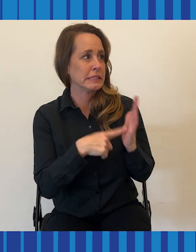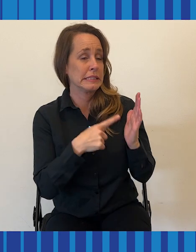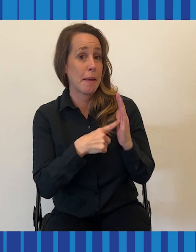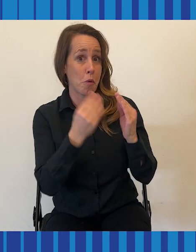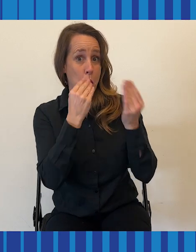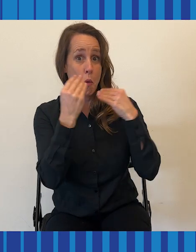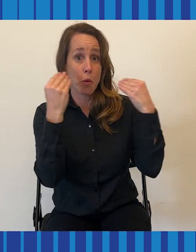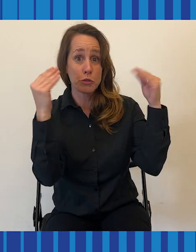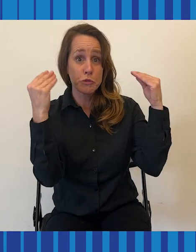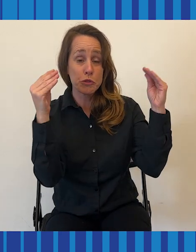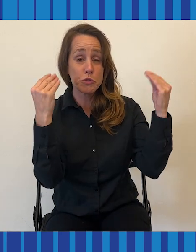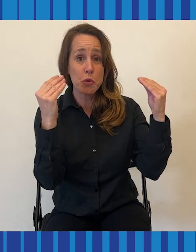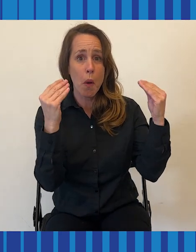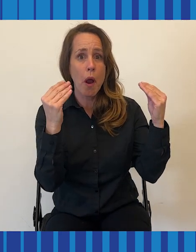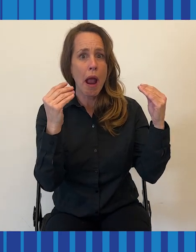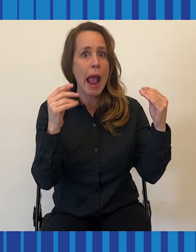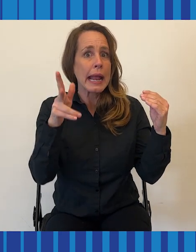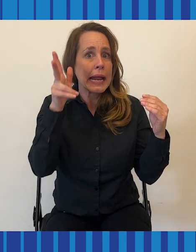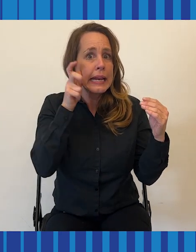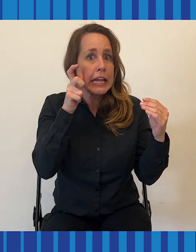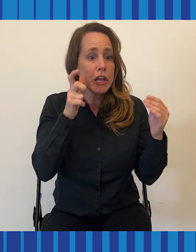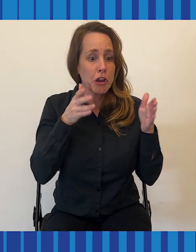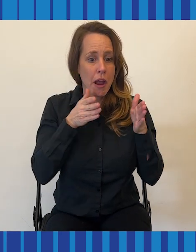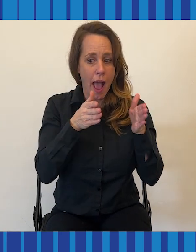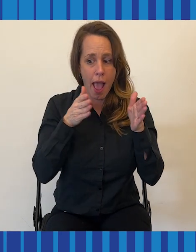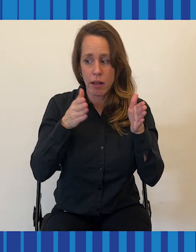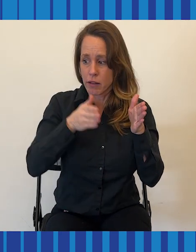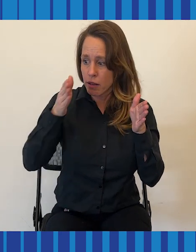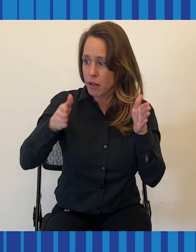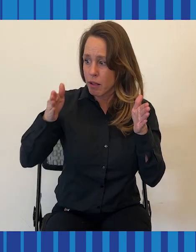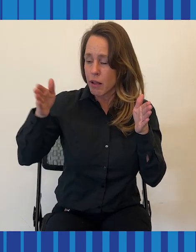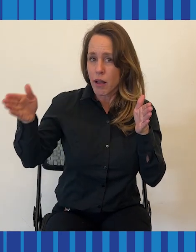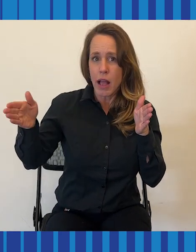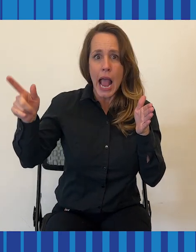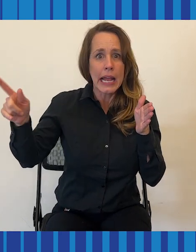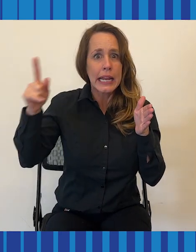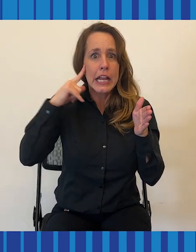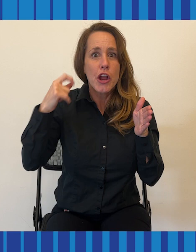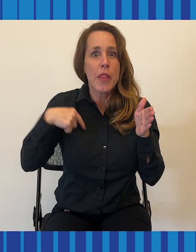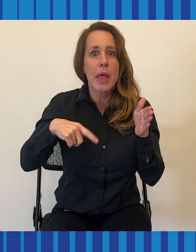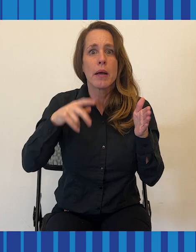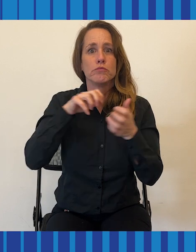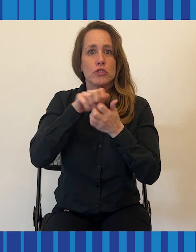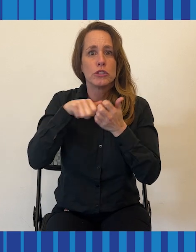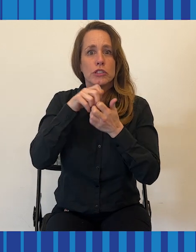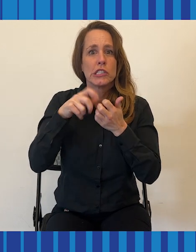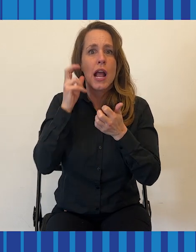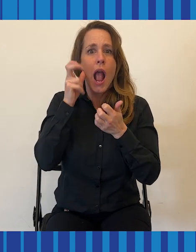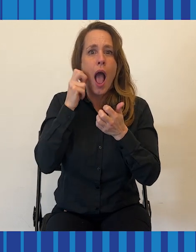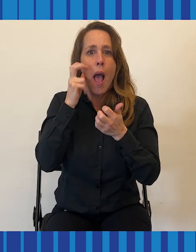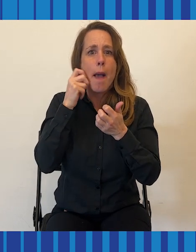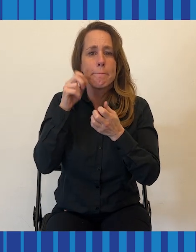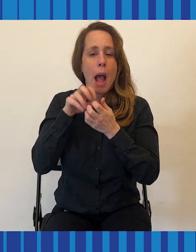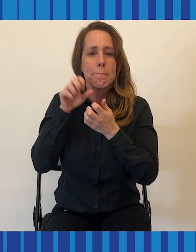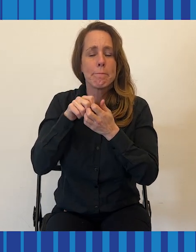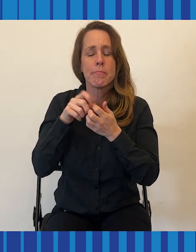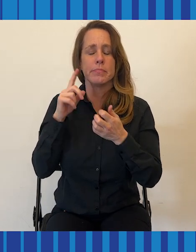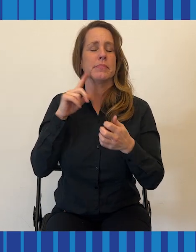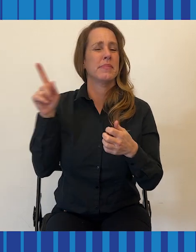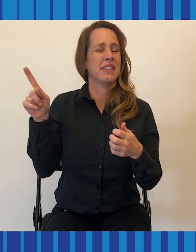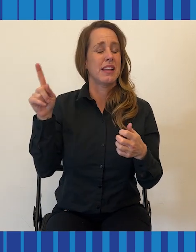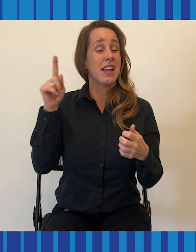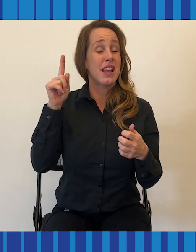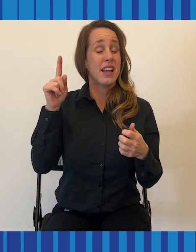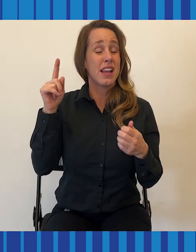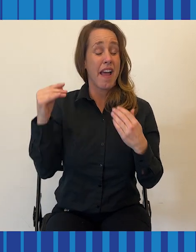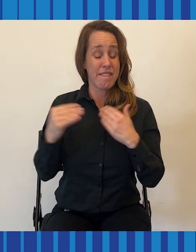I could be at the grocery store and then there's somebody two aisles away who's popping their gum and as soon as they start doing that, I get this, it's a weird